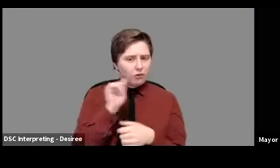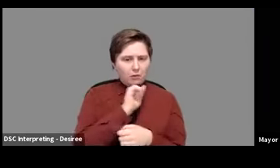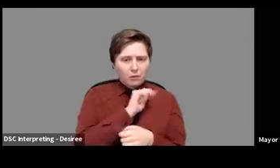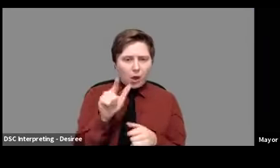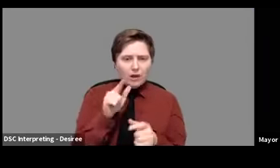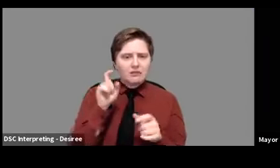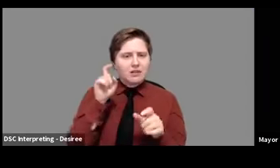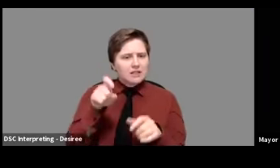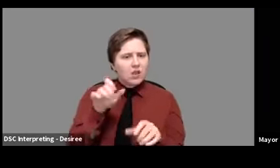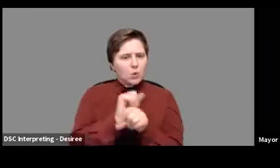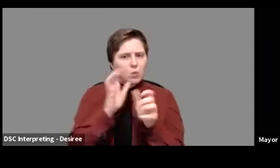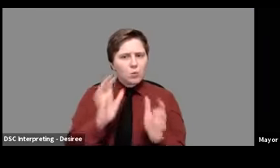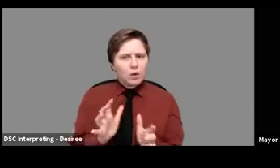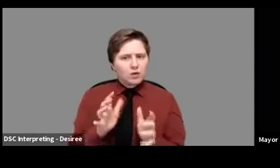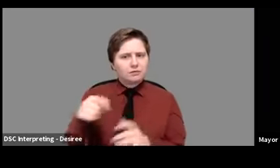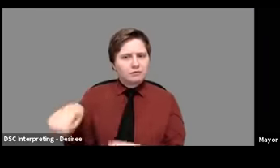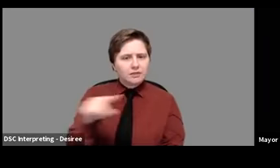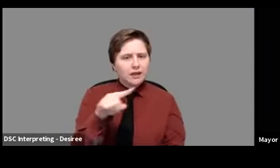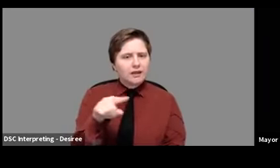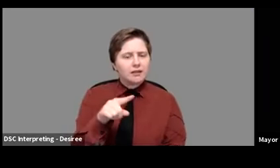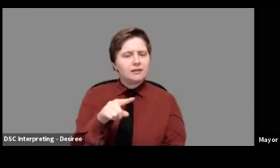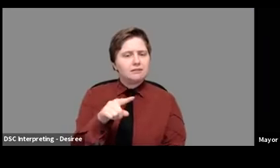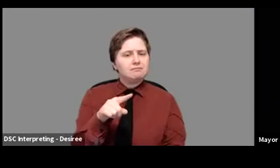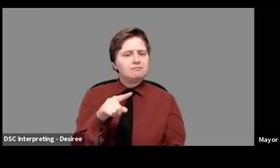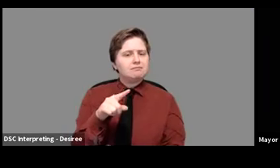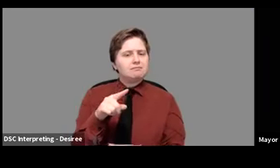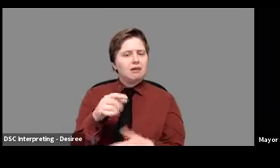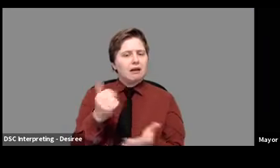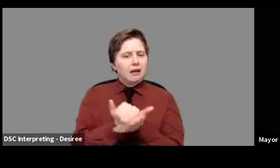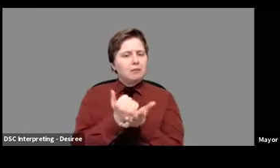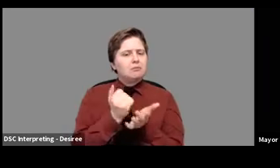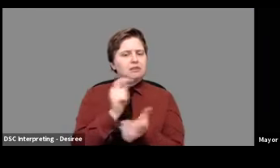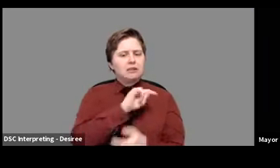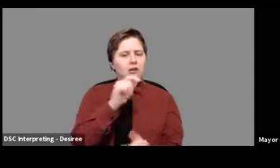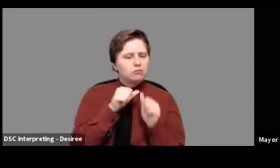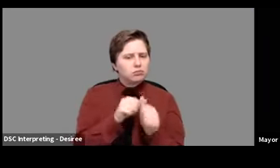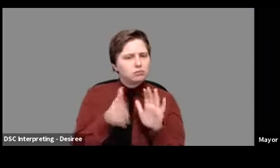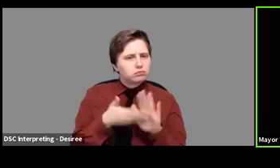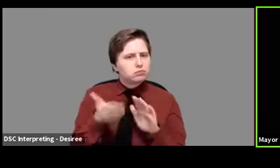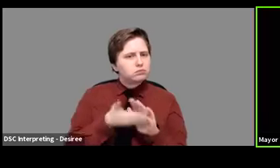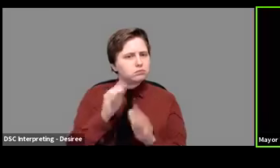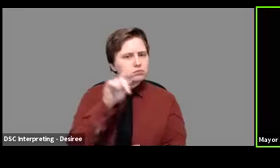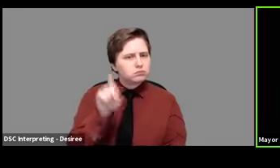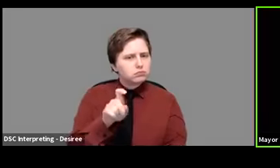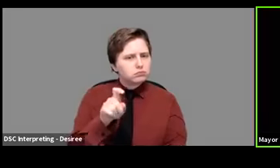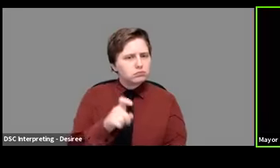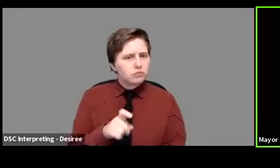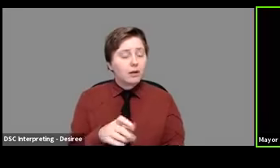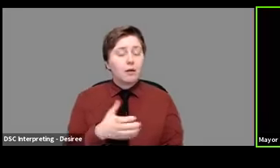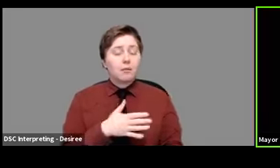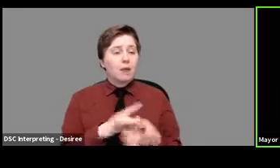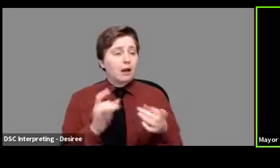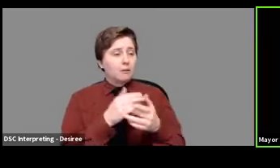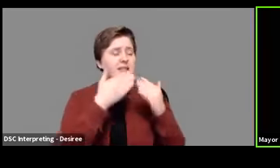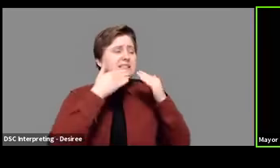essential workers who have kind of kept Toledo running? The message is thank you.